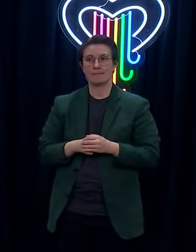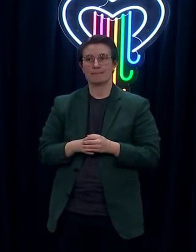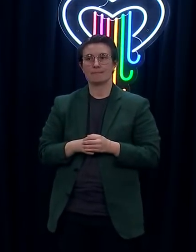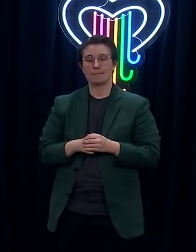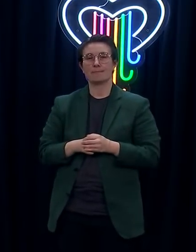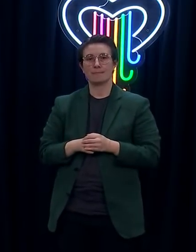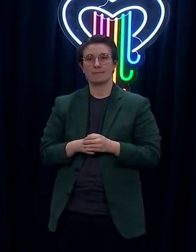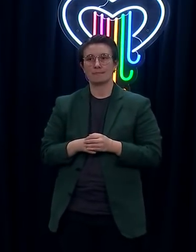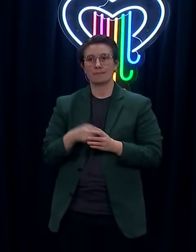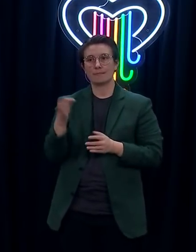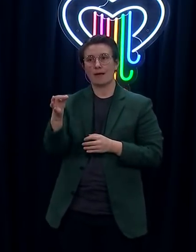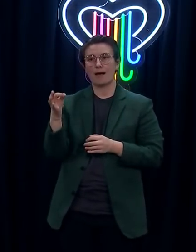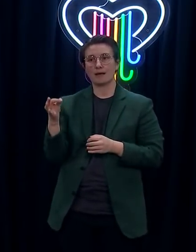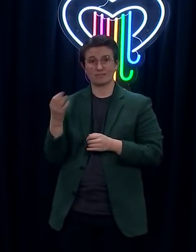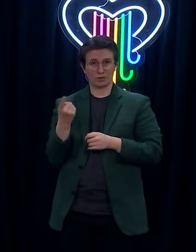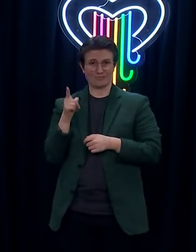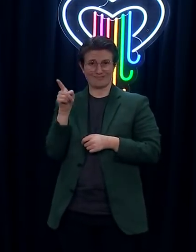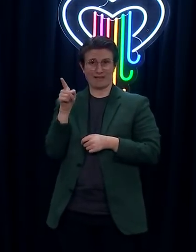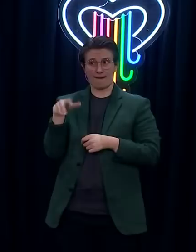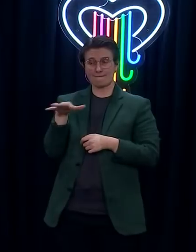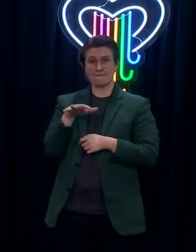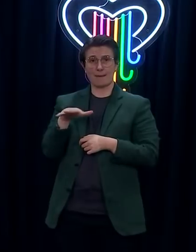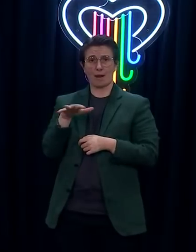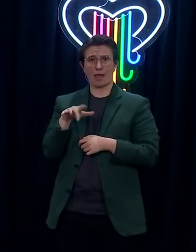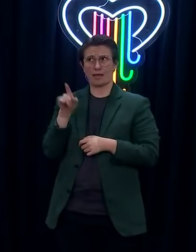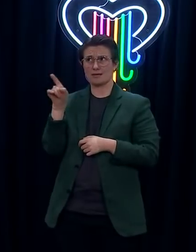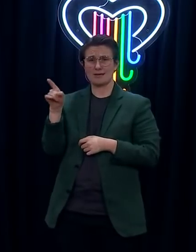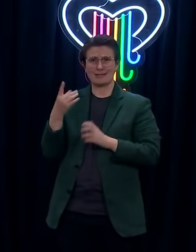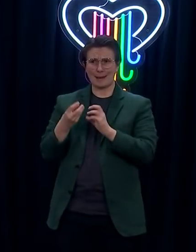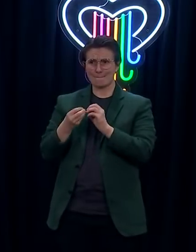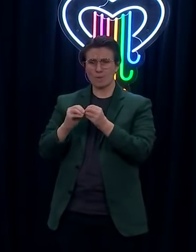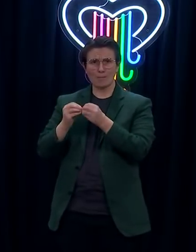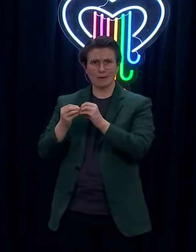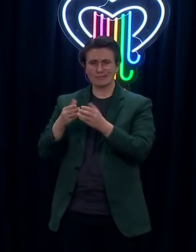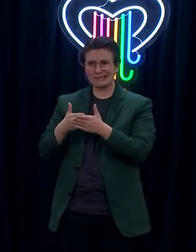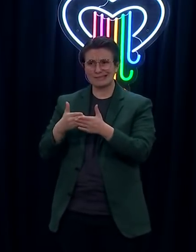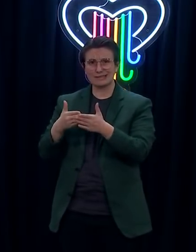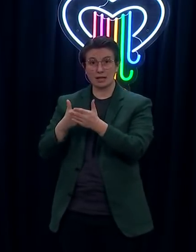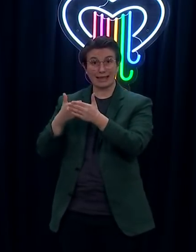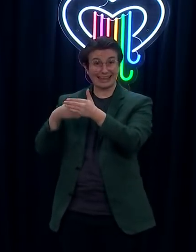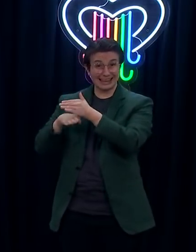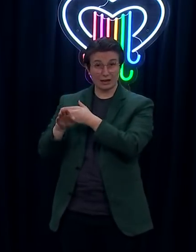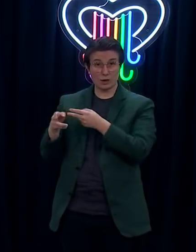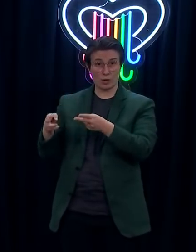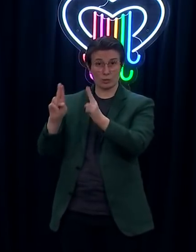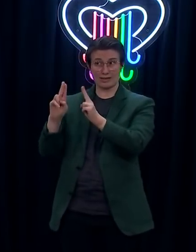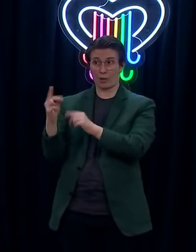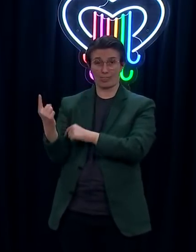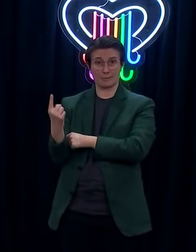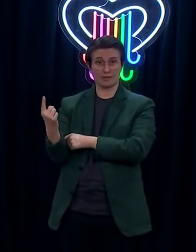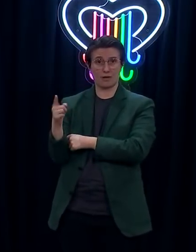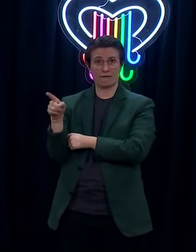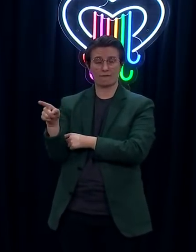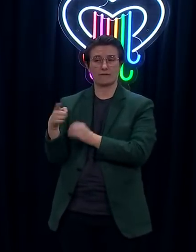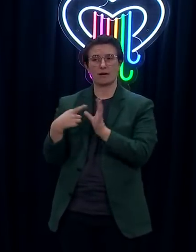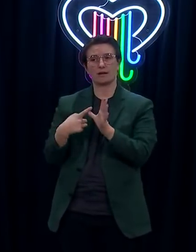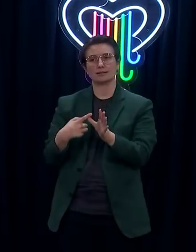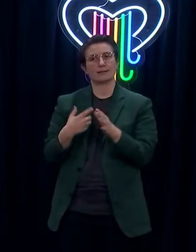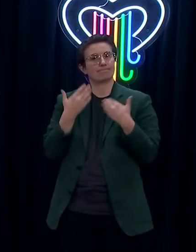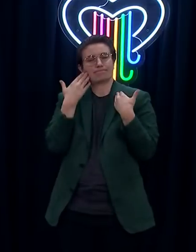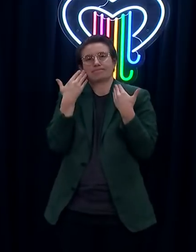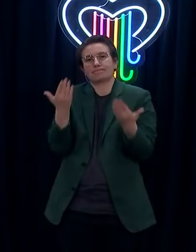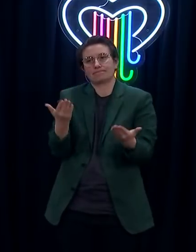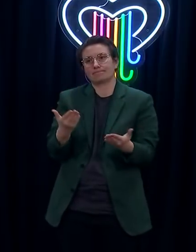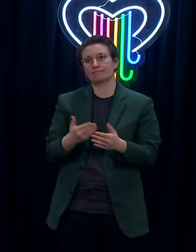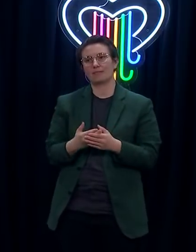The family had any problems while they were in MIQ amps. That's not something I've been advised of and nor necessarily do I think that's